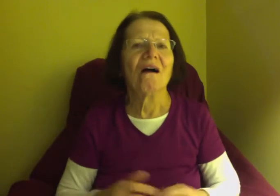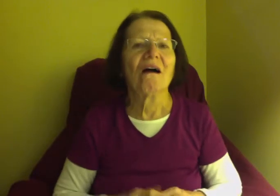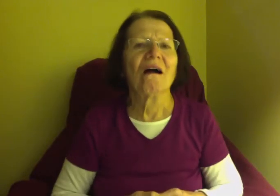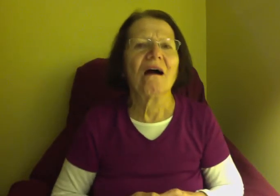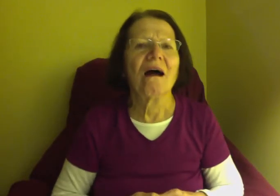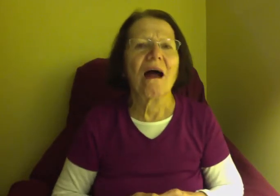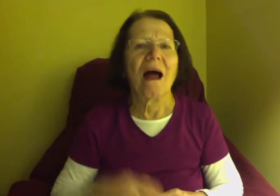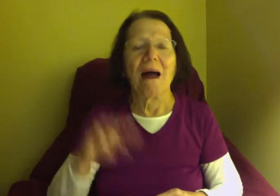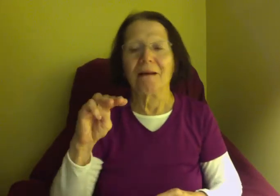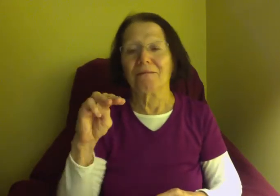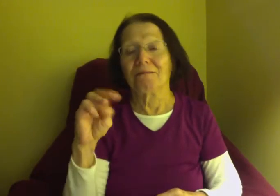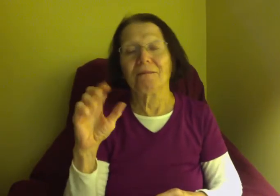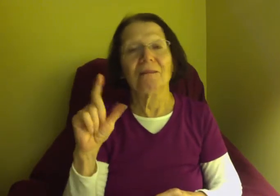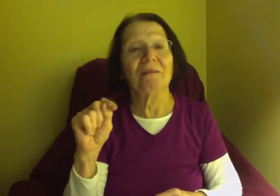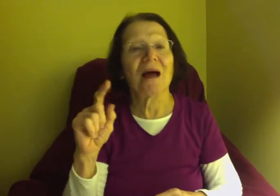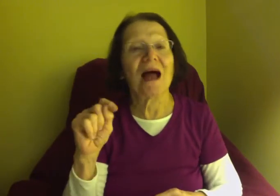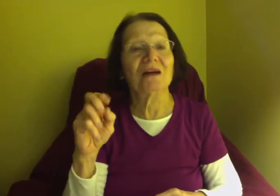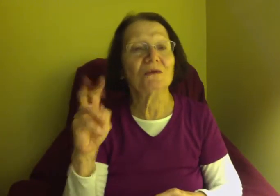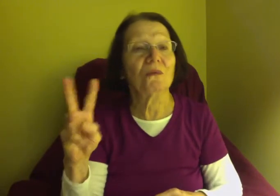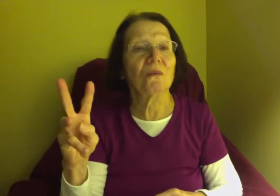your dad friends,